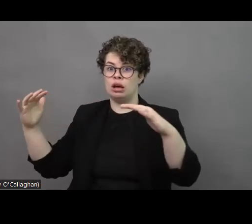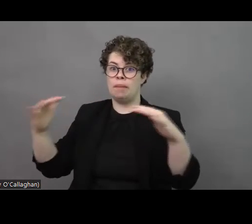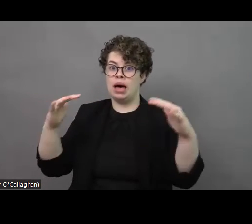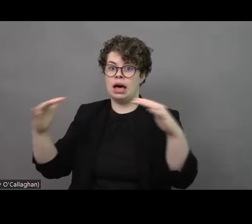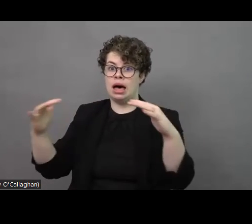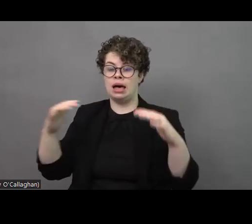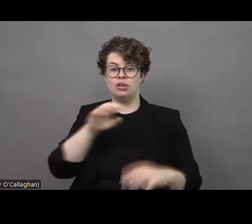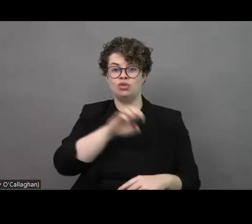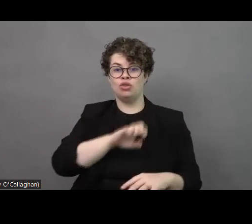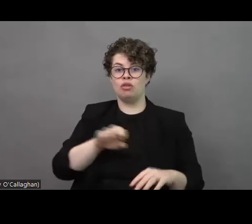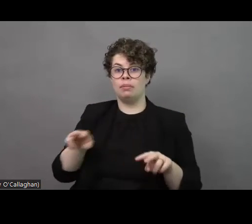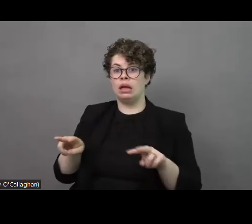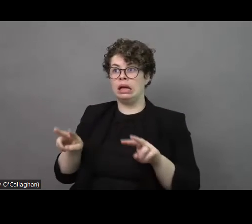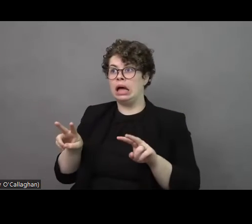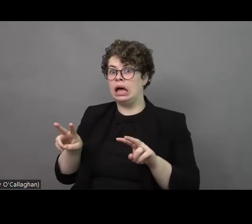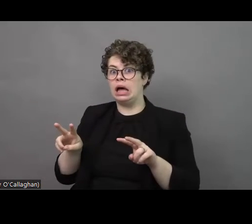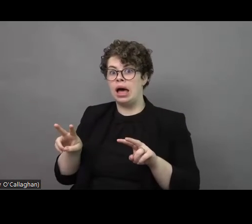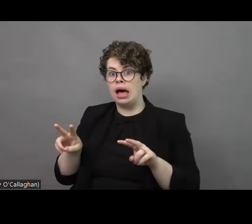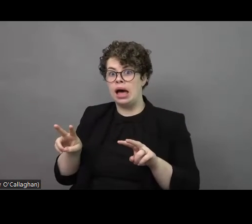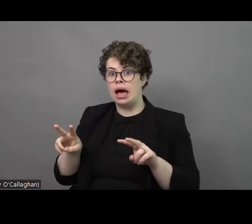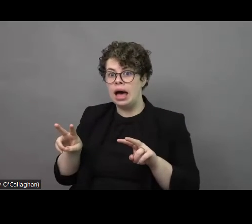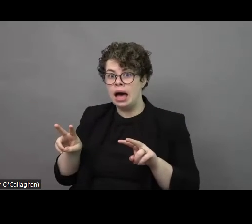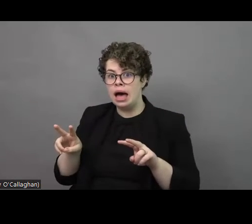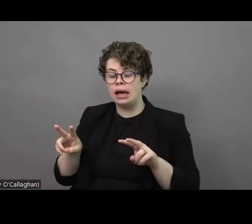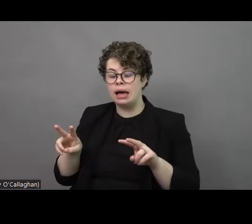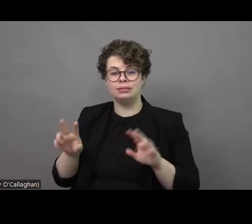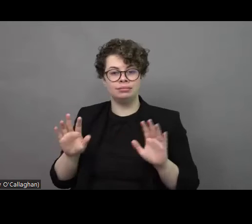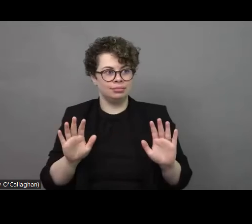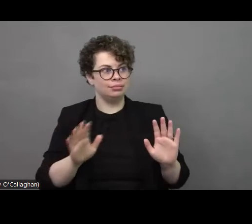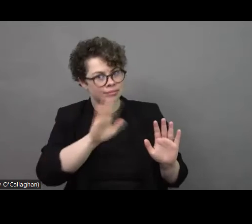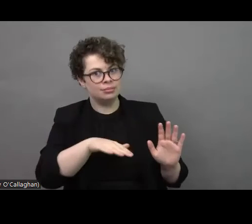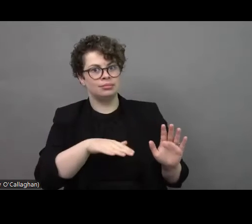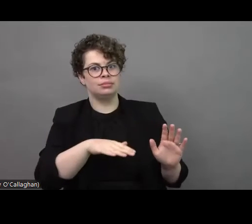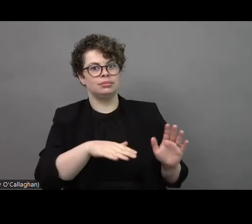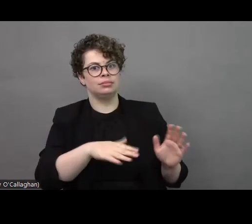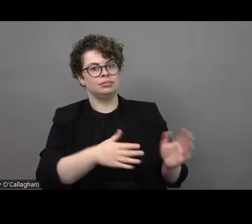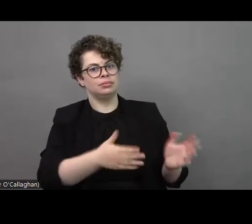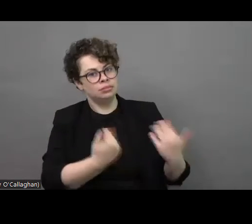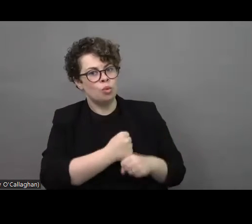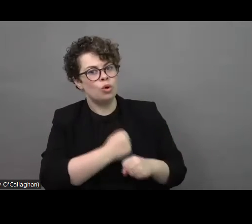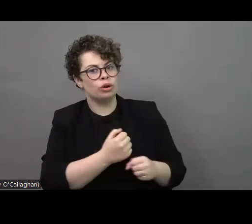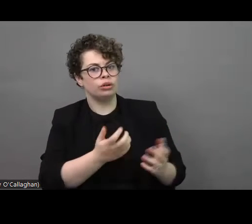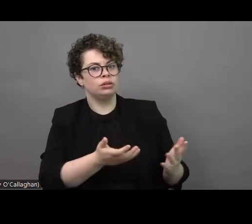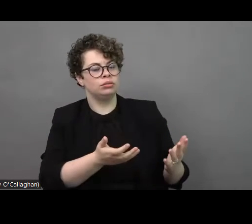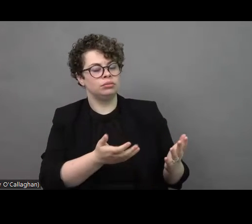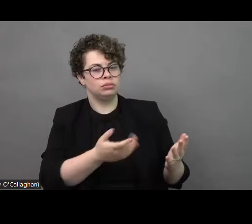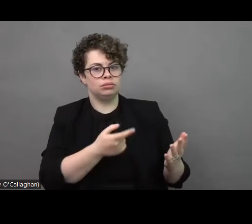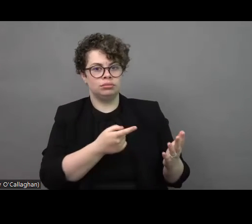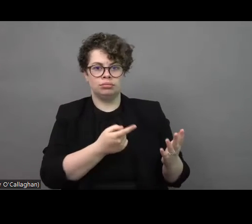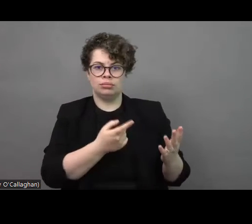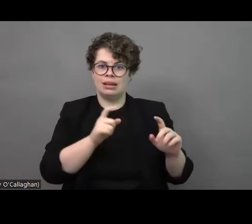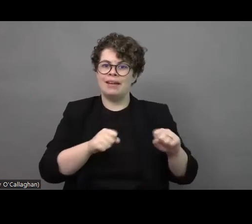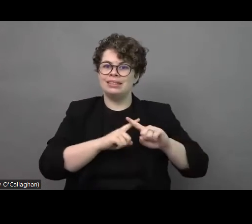that many people do need different social care system services in different countries